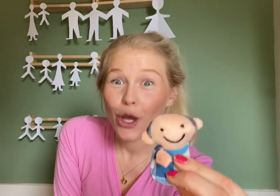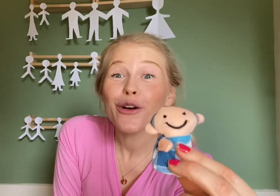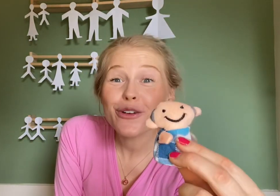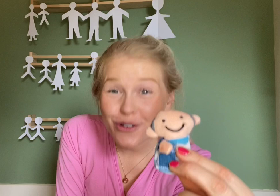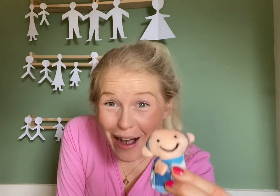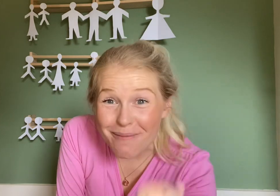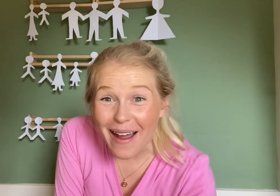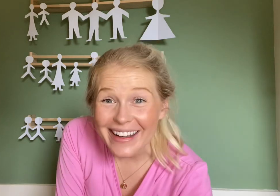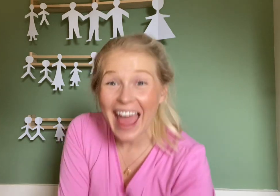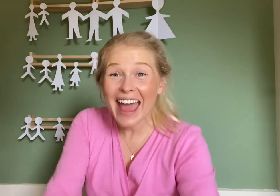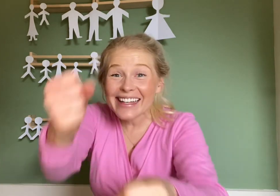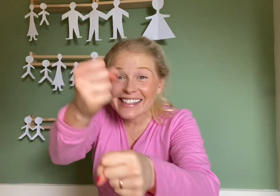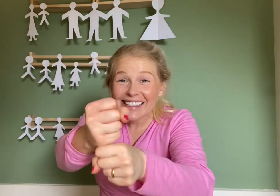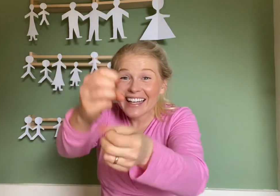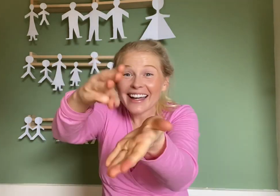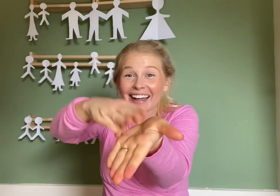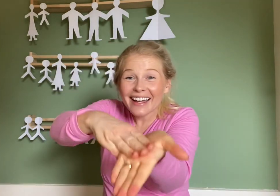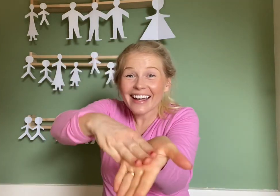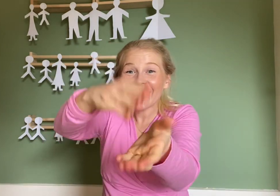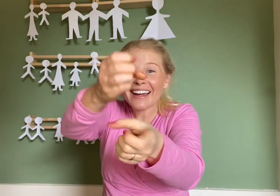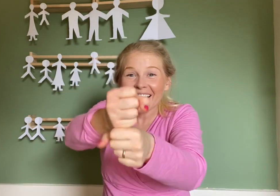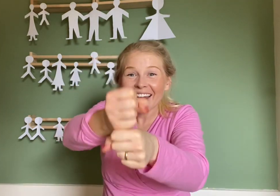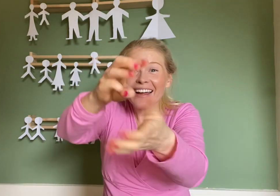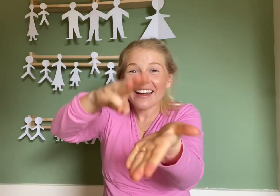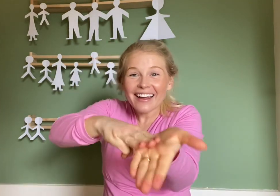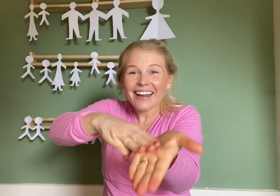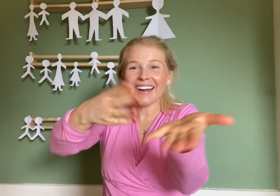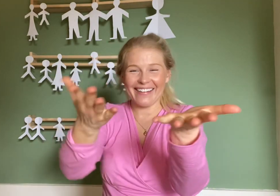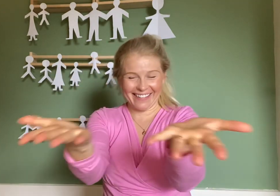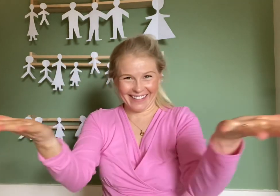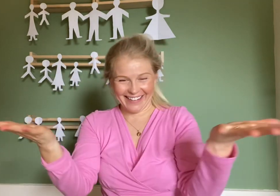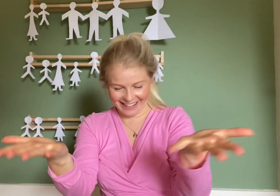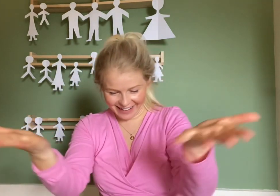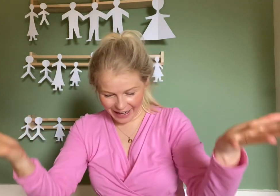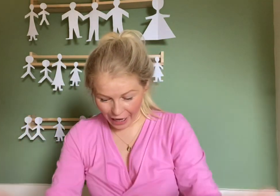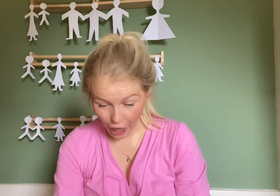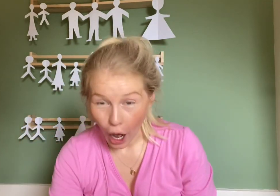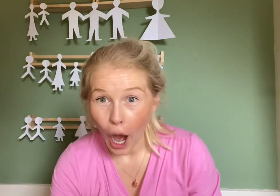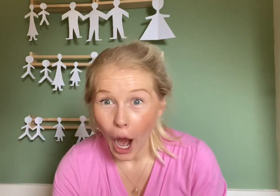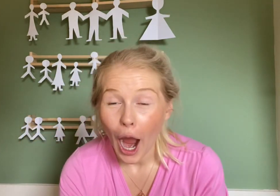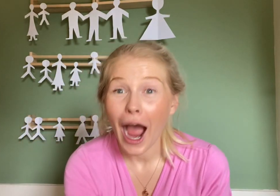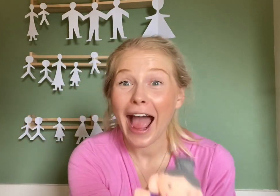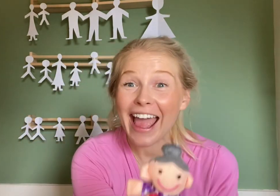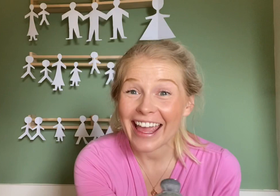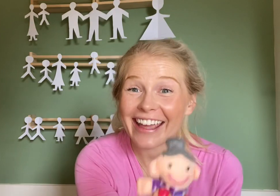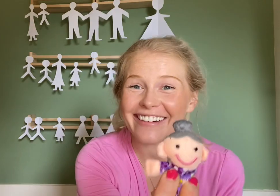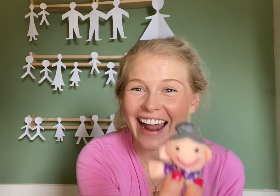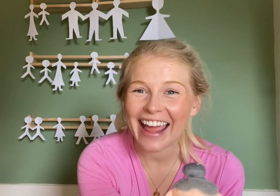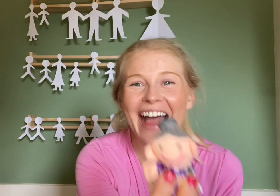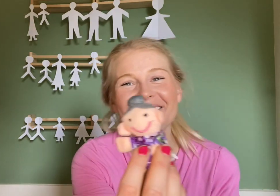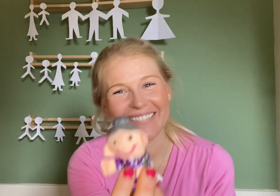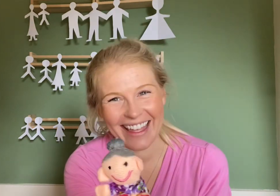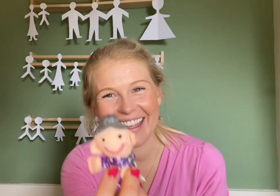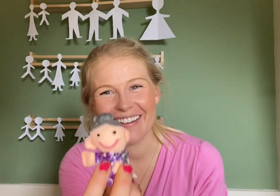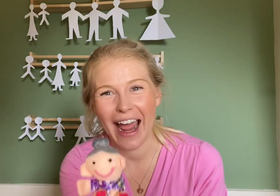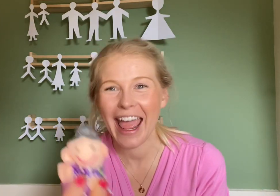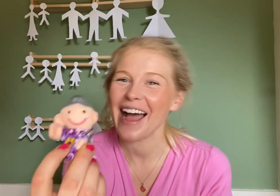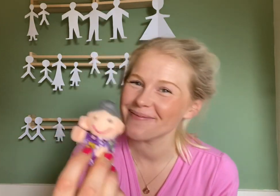Grandma next Here I am, here I am,